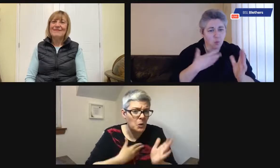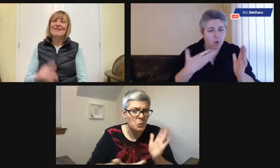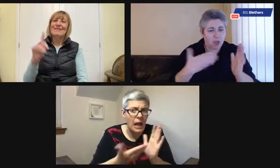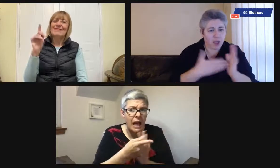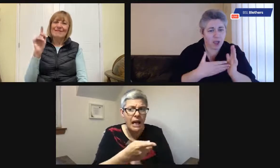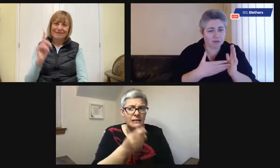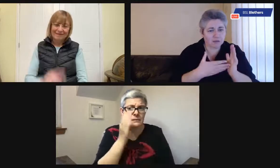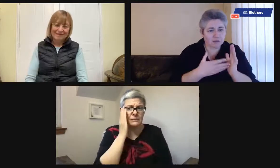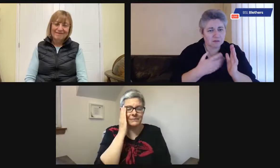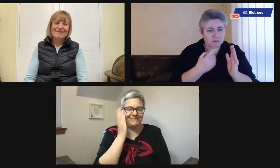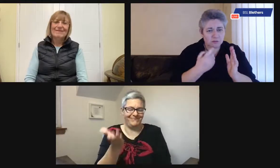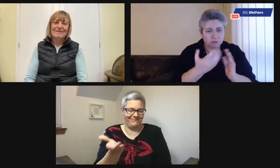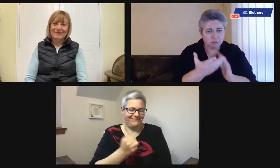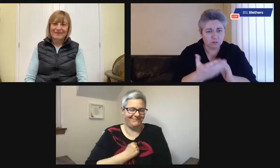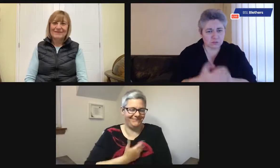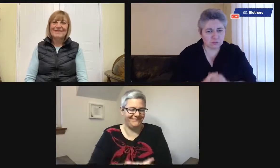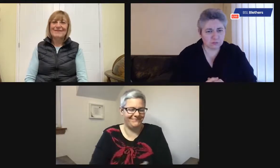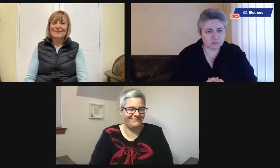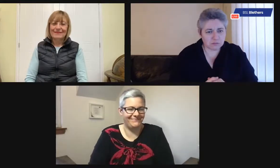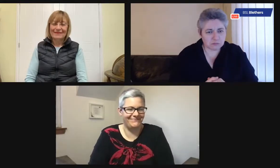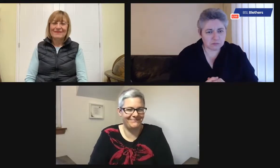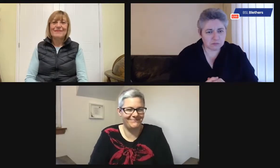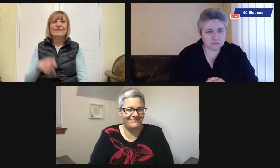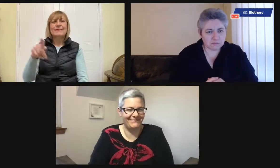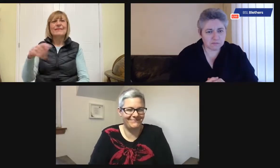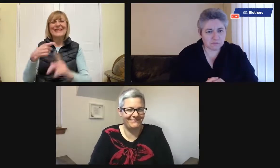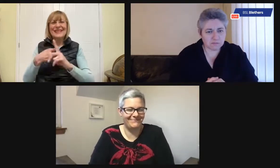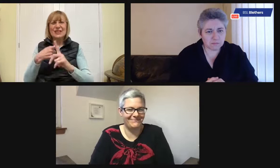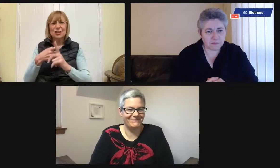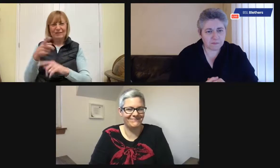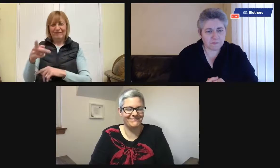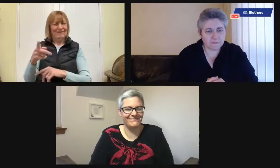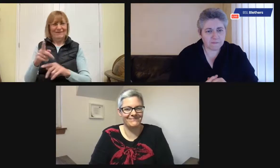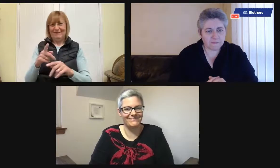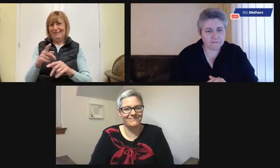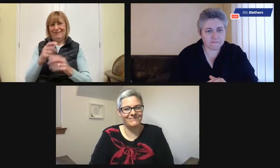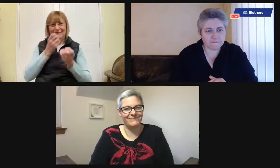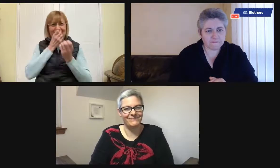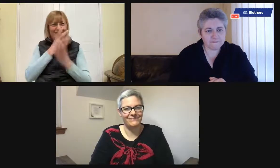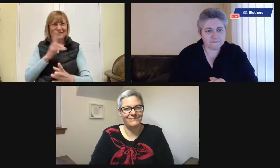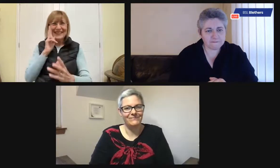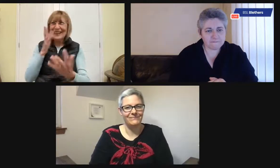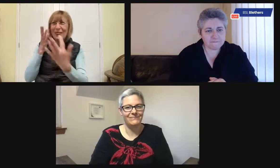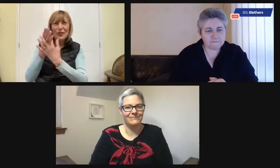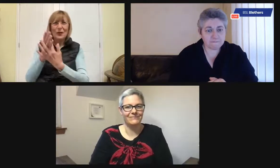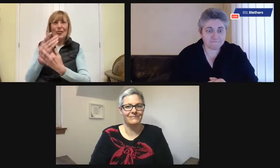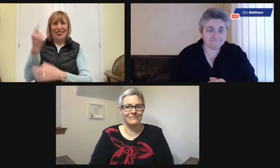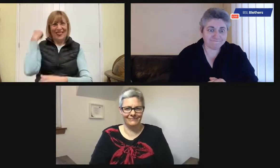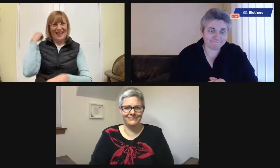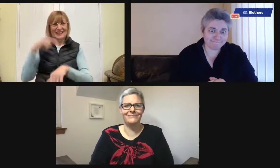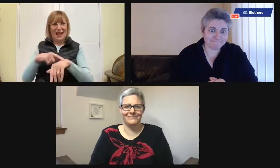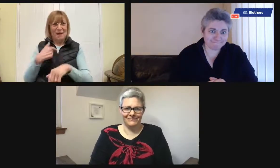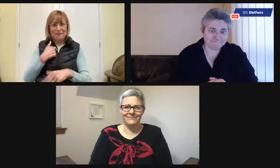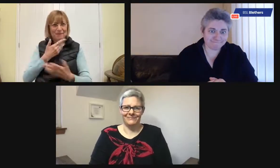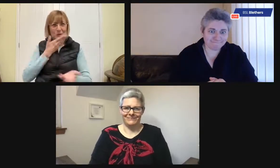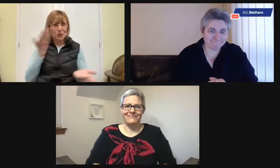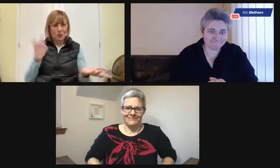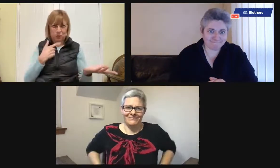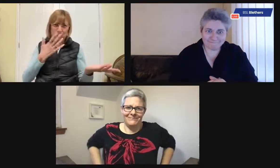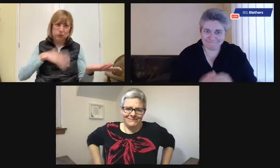or on the kitchen surface. I think Carolyn wants to come and add something to that. Yeah, the kitchen with the see-through